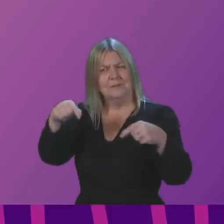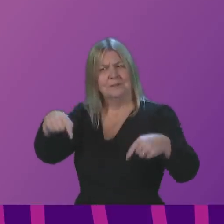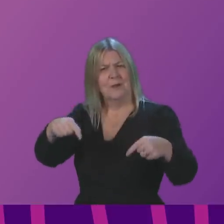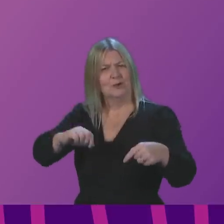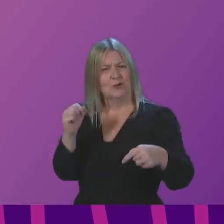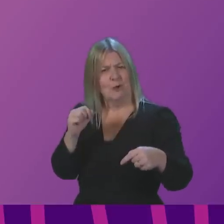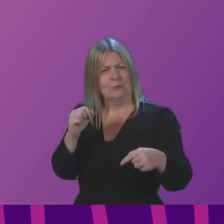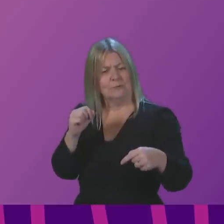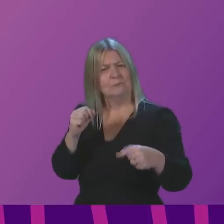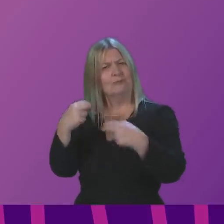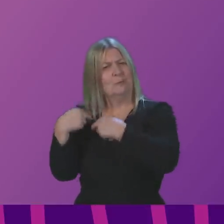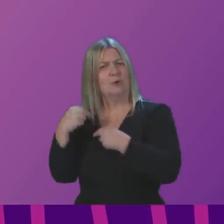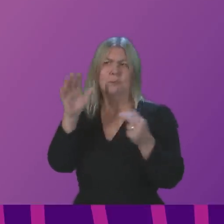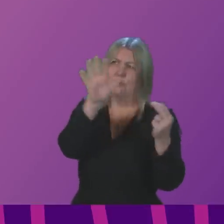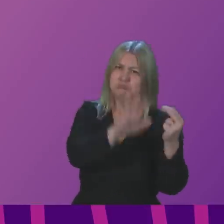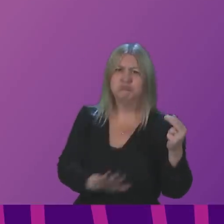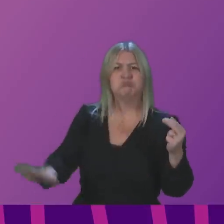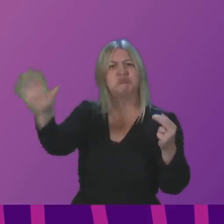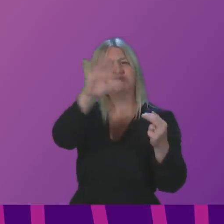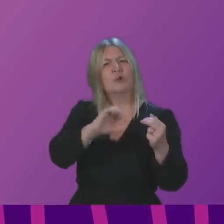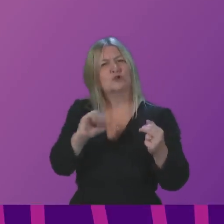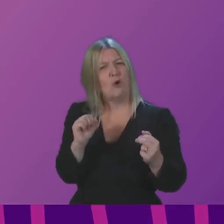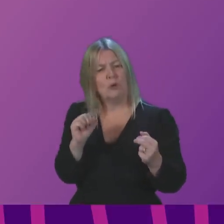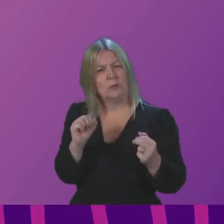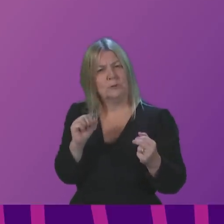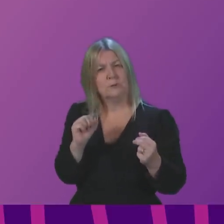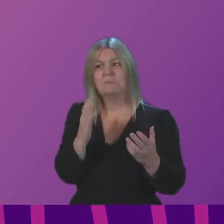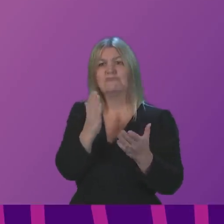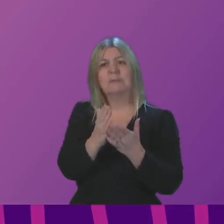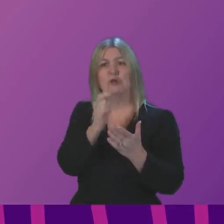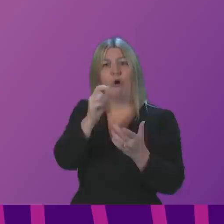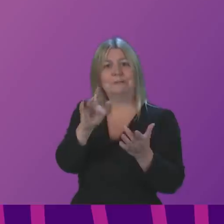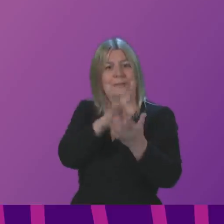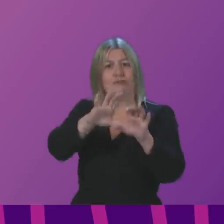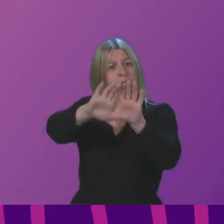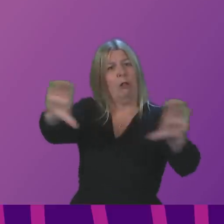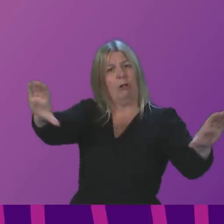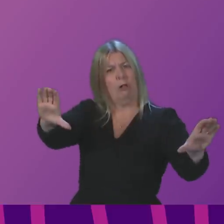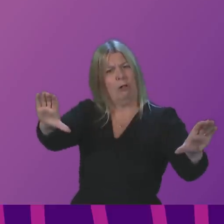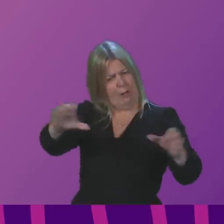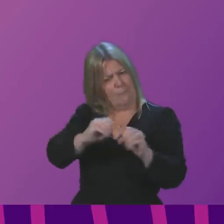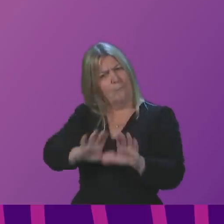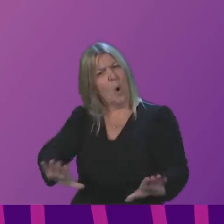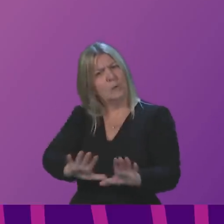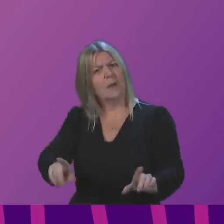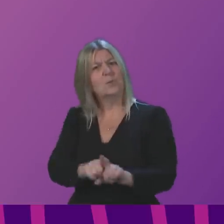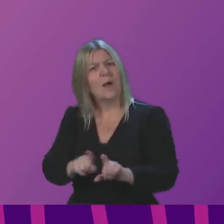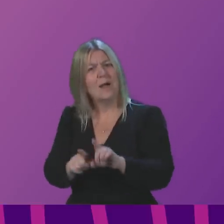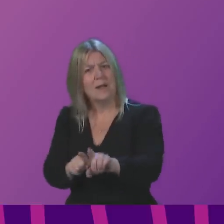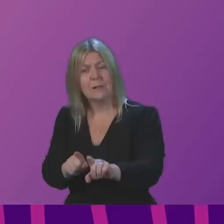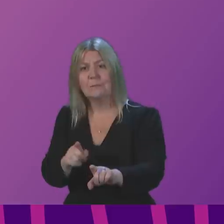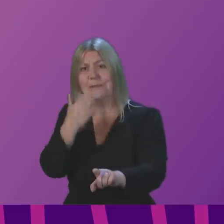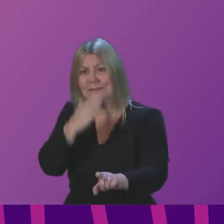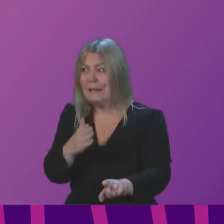not just the central belt. And outrageously, it took until Tuesday of this week for the First Minister to acknowledge the devastation caused by